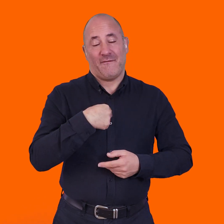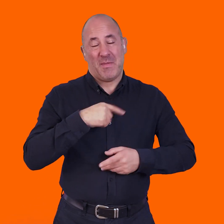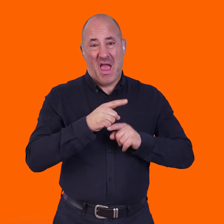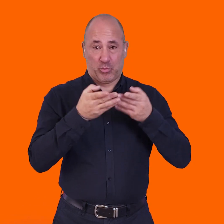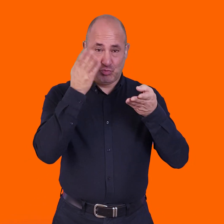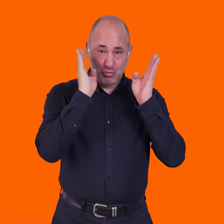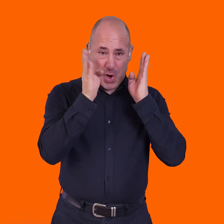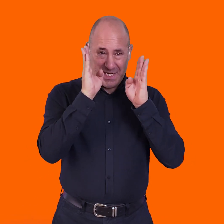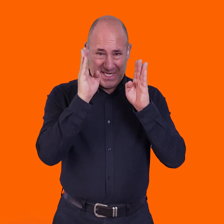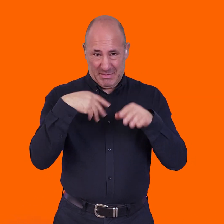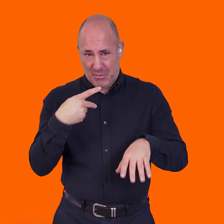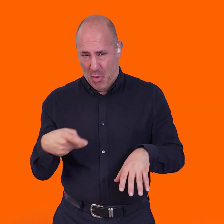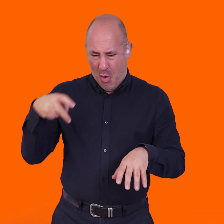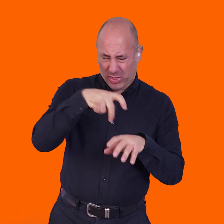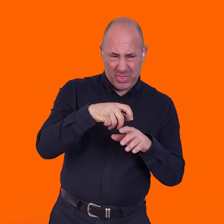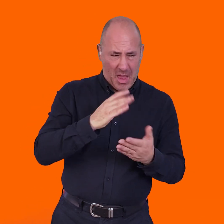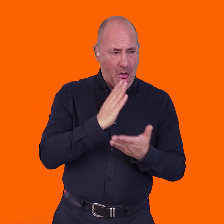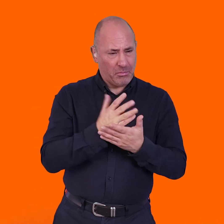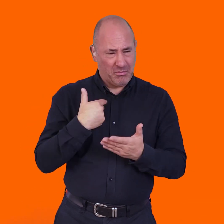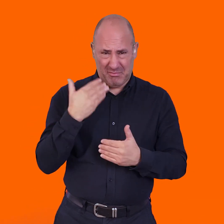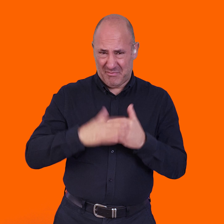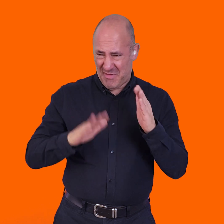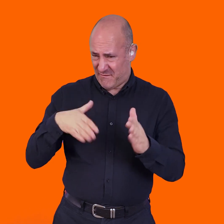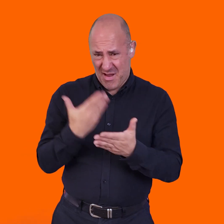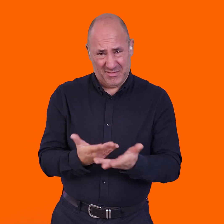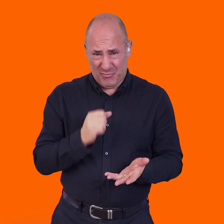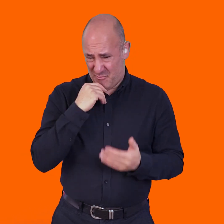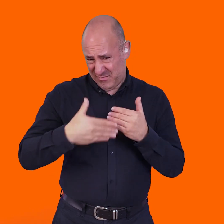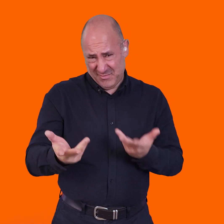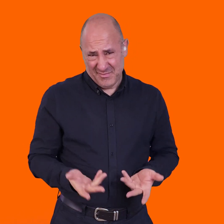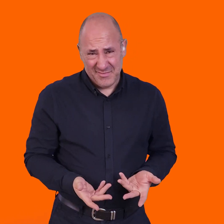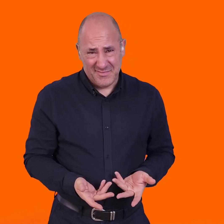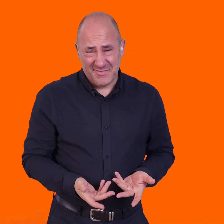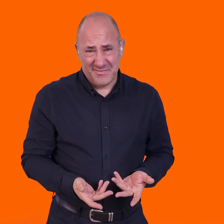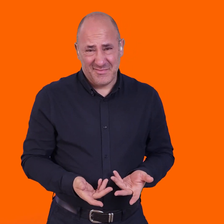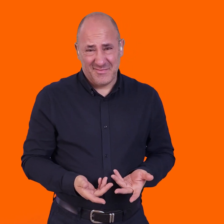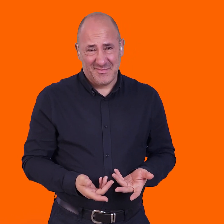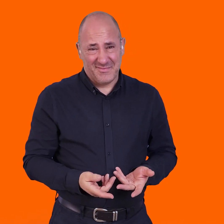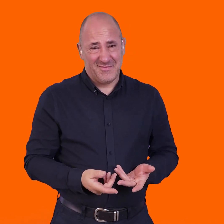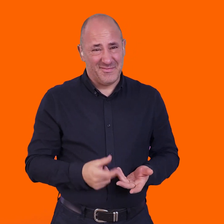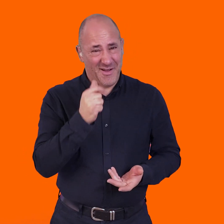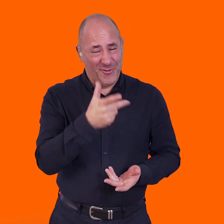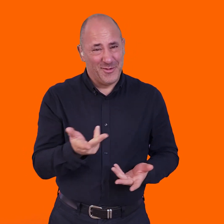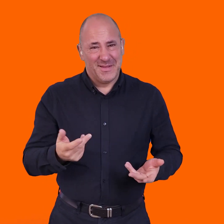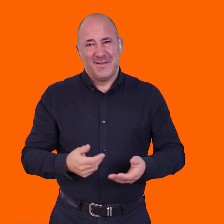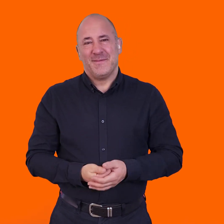yeah, that, that, but I mean, it just was, you know, as I say, for me, things like sitting on a donkey. It's not something I'm ever going to do,